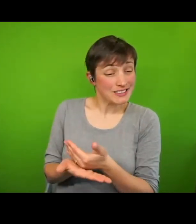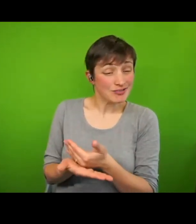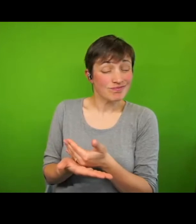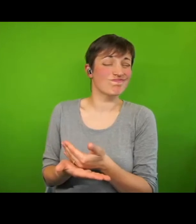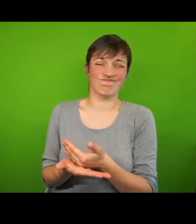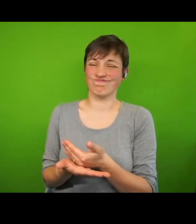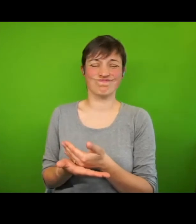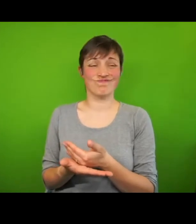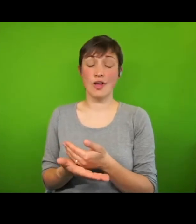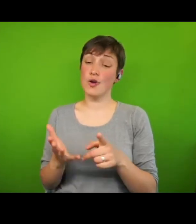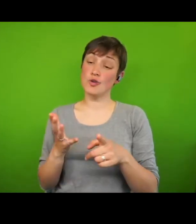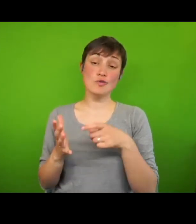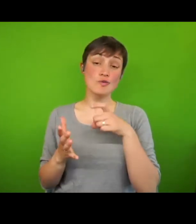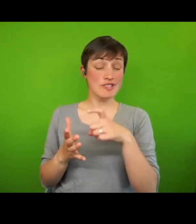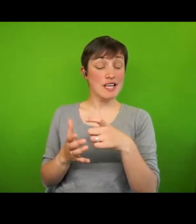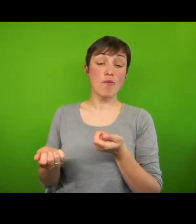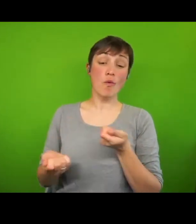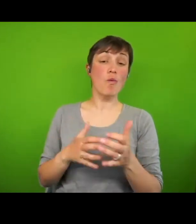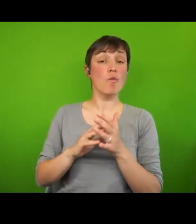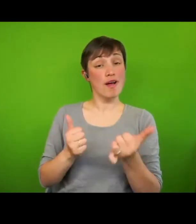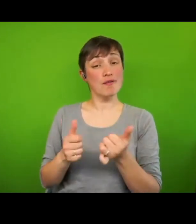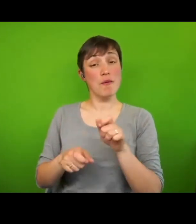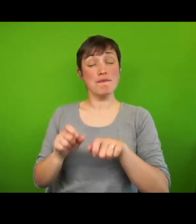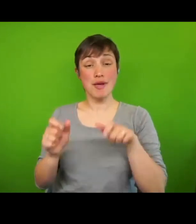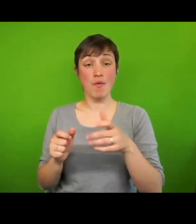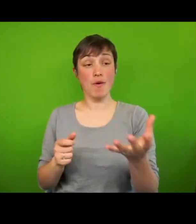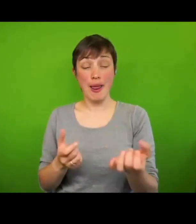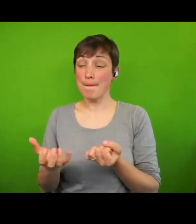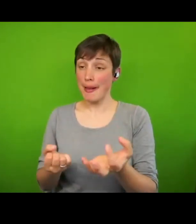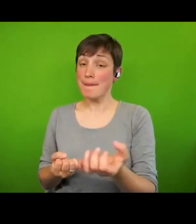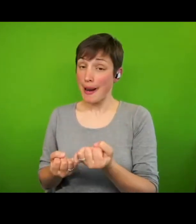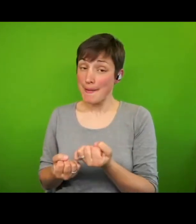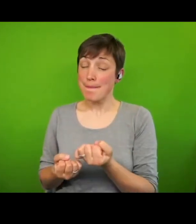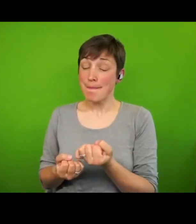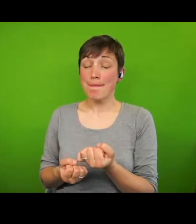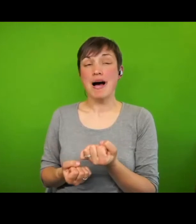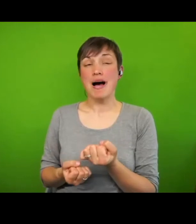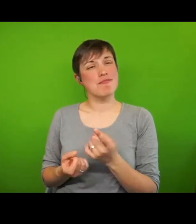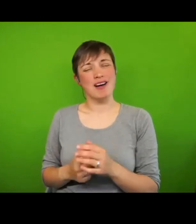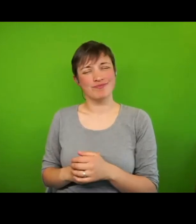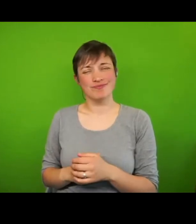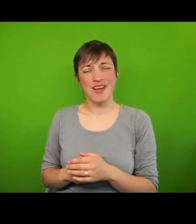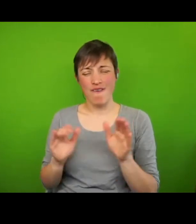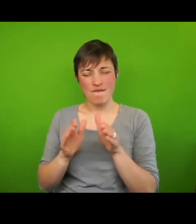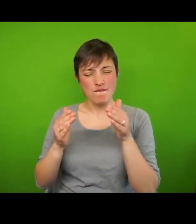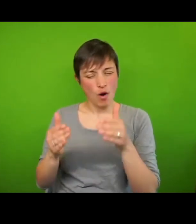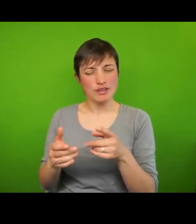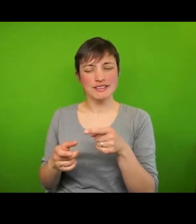if a universal credit cope well with the massive increase in claimants. I'm focusing on social security because of the central